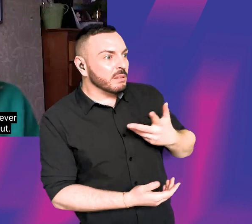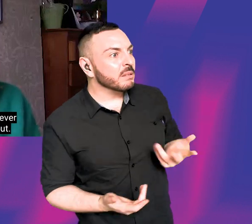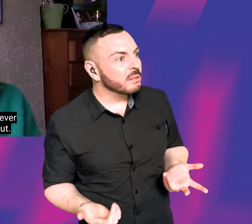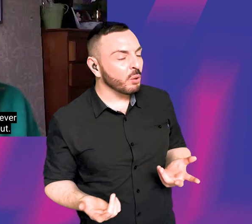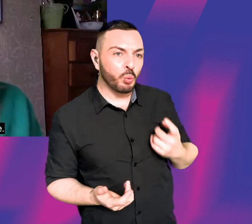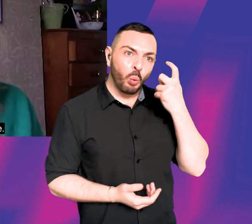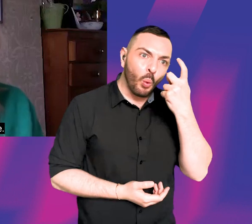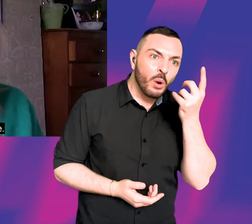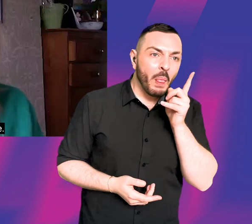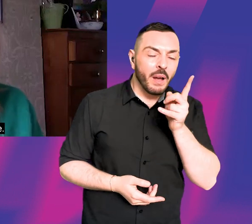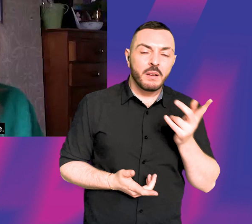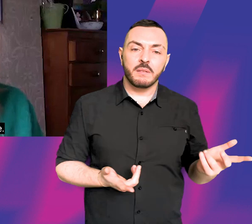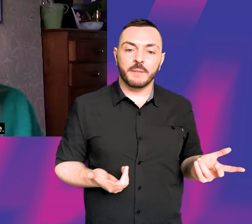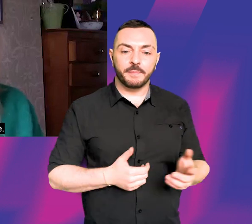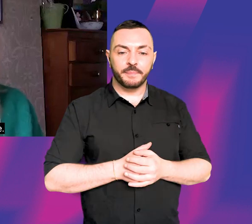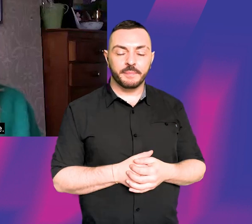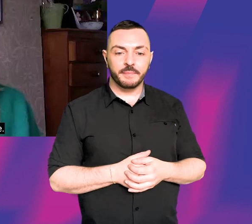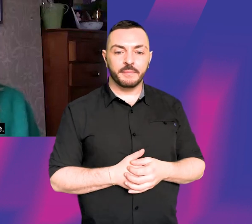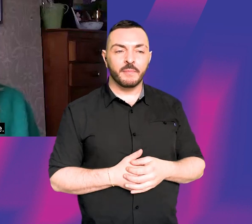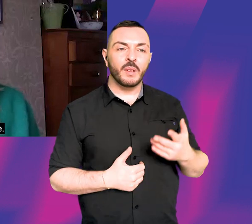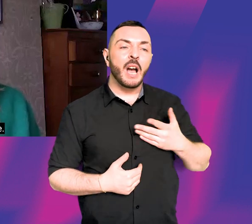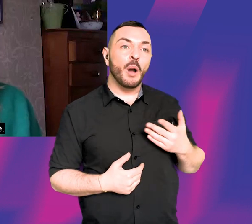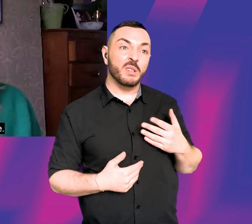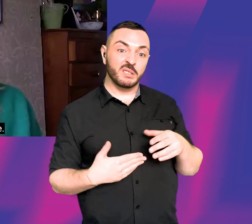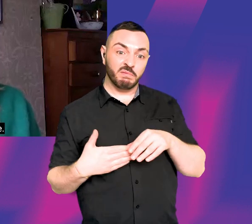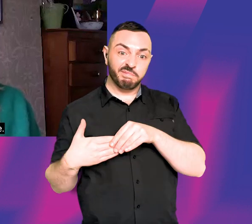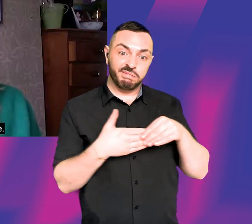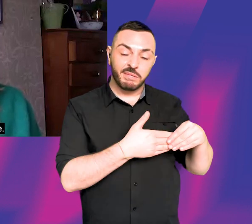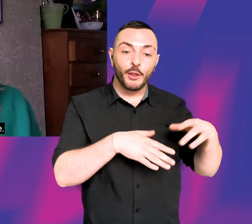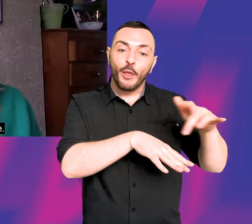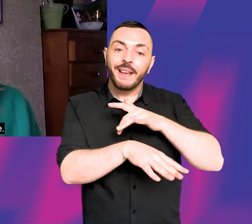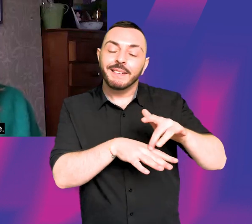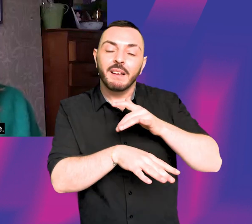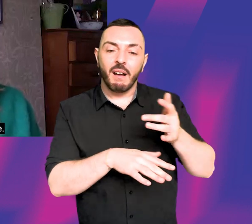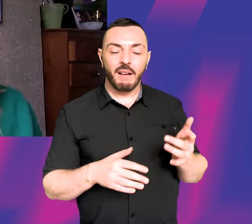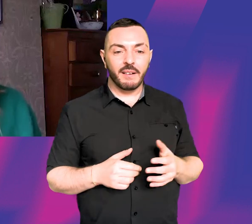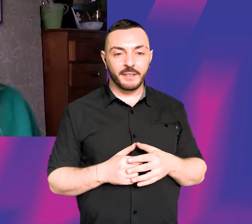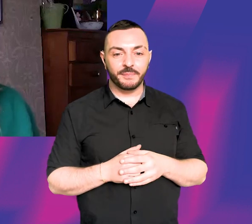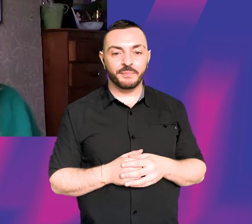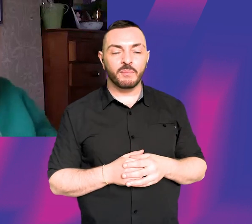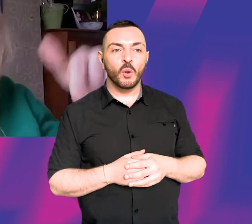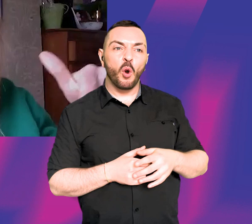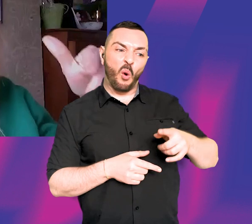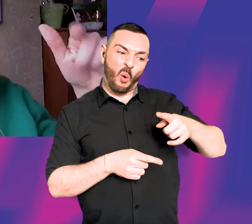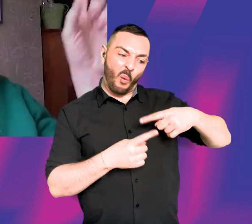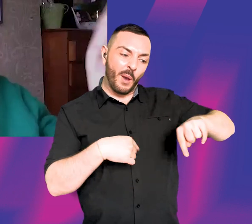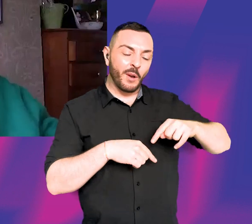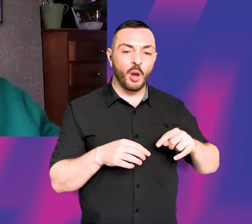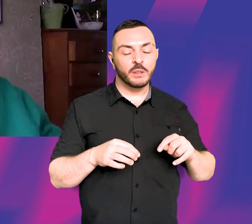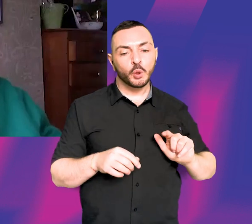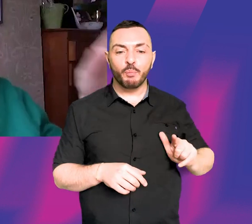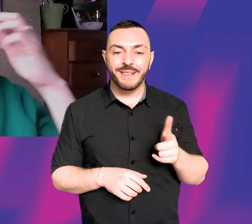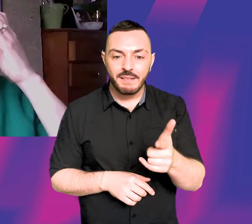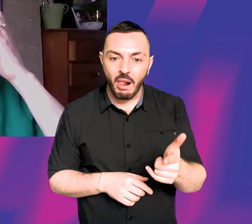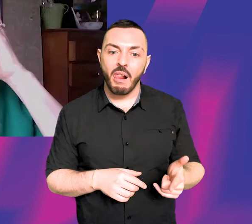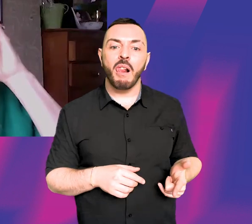about. I was taken to the theatre though. And I remember going to the theatre, we would go to Bristol, we would go